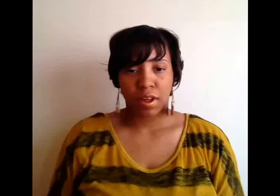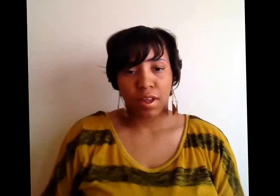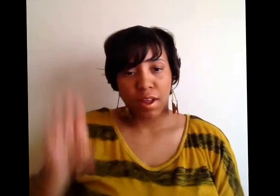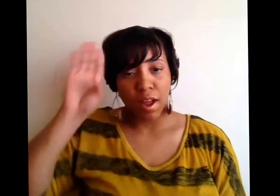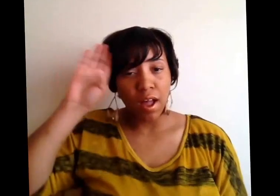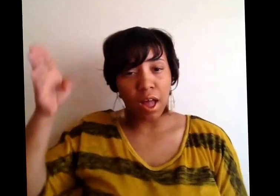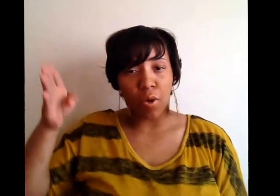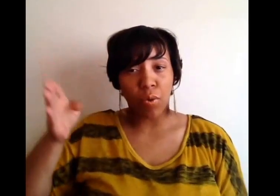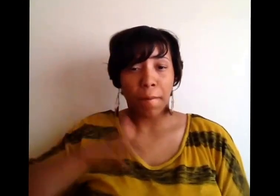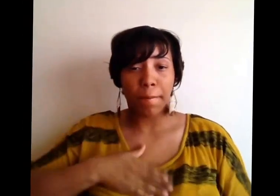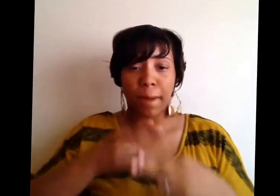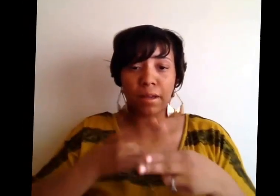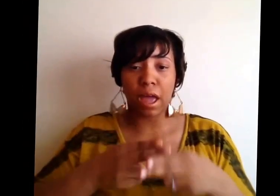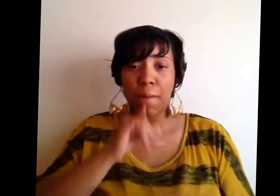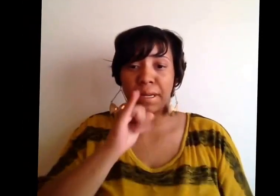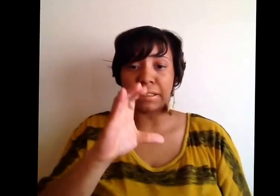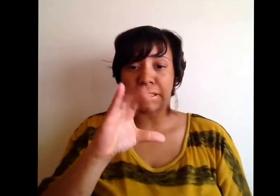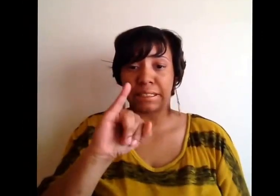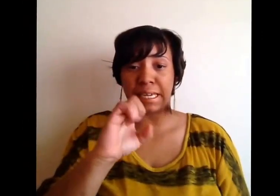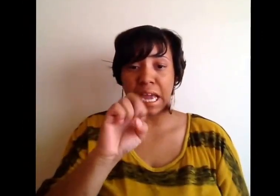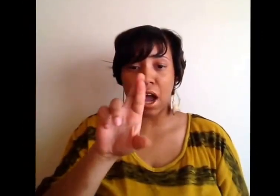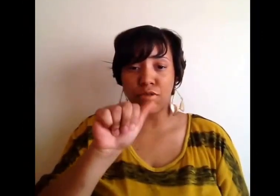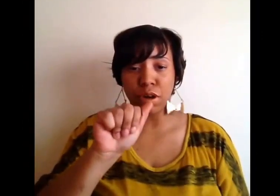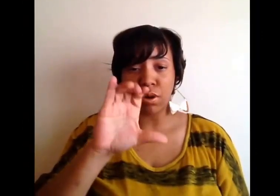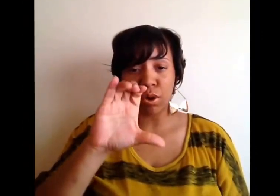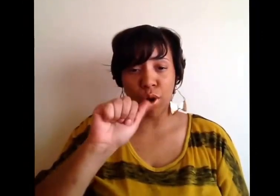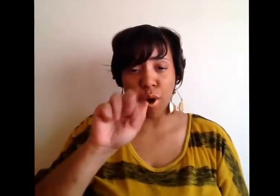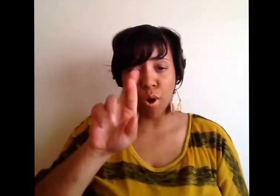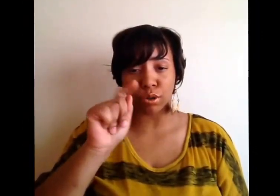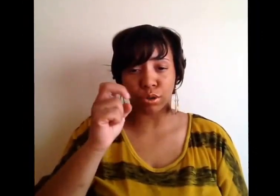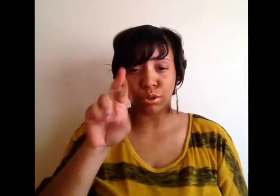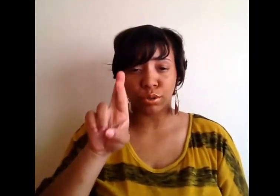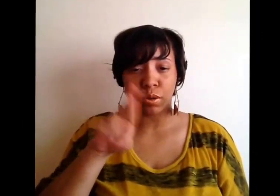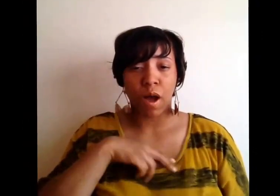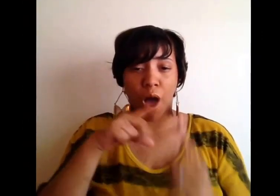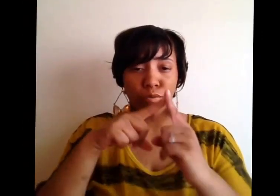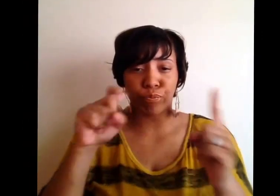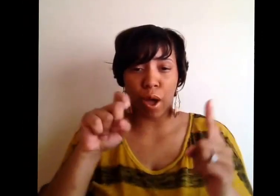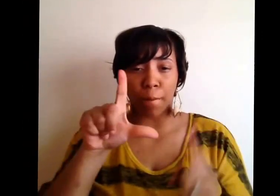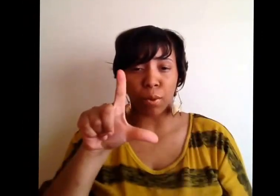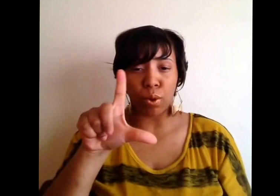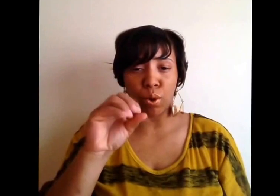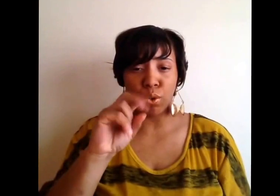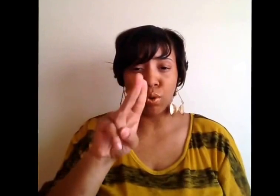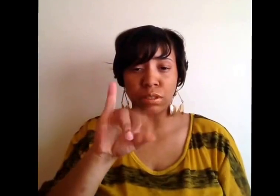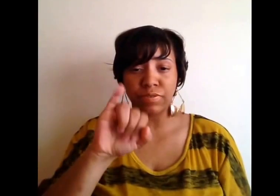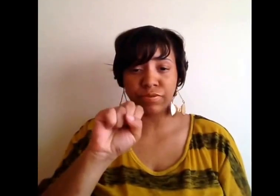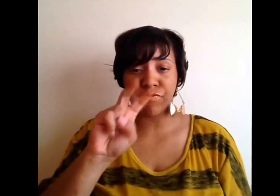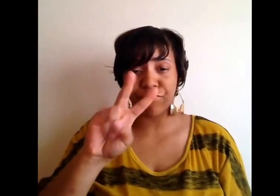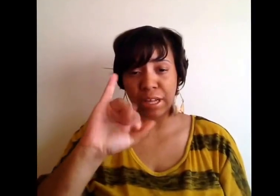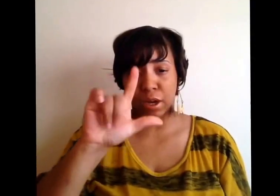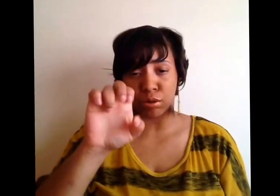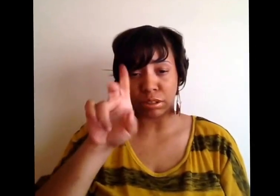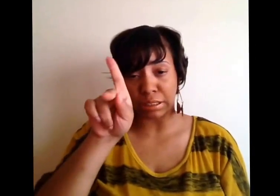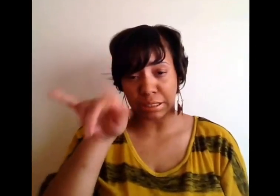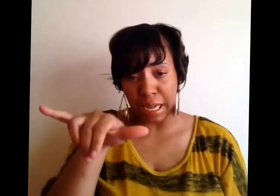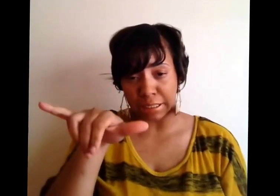Hello, my name is De'Ara Carter. I'm from Louisville to Kathy.